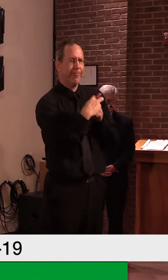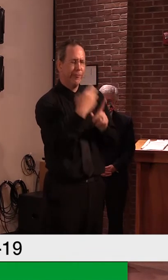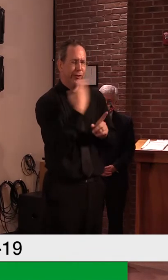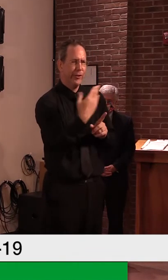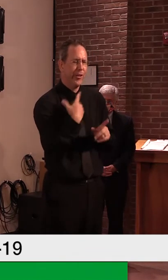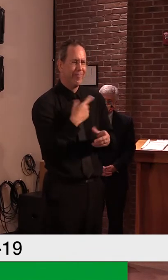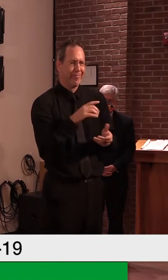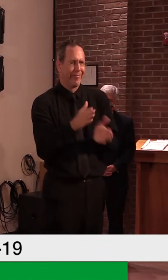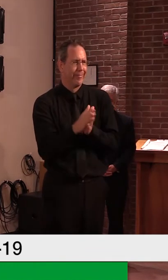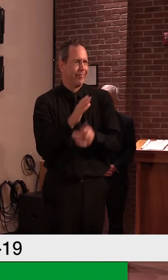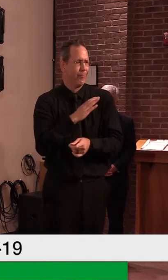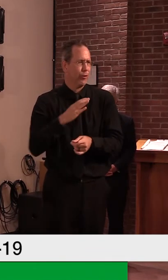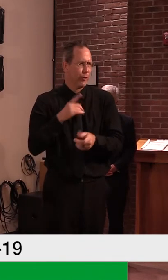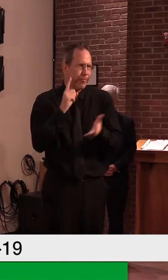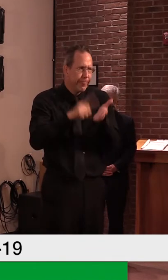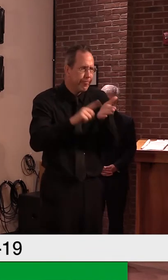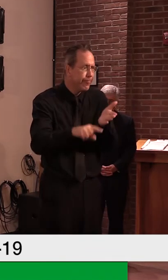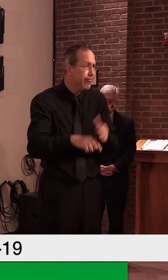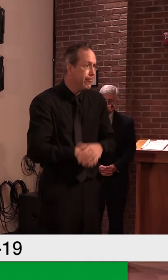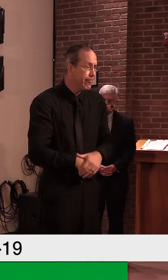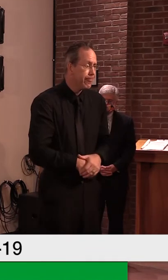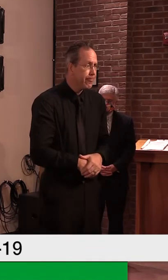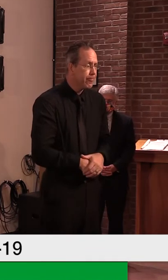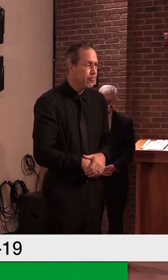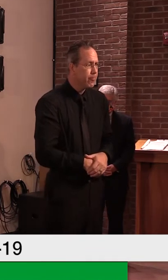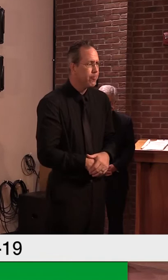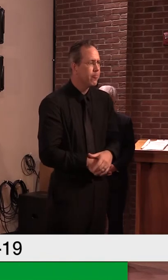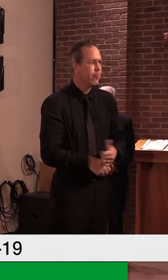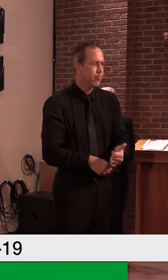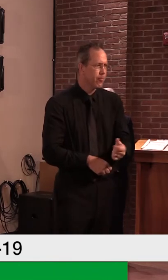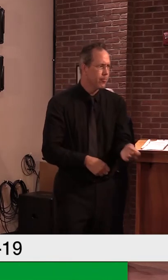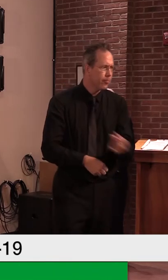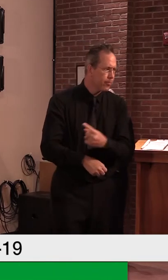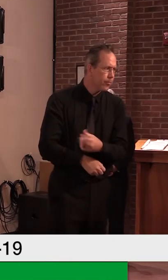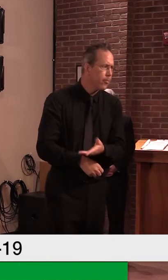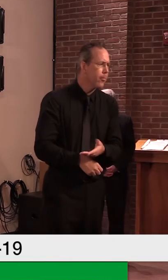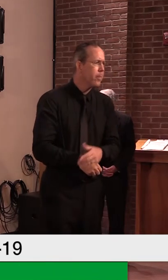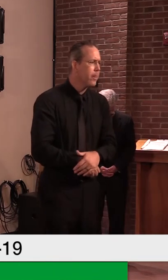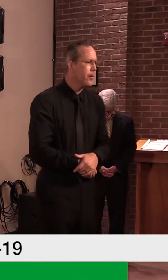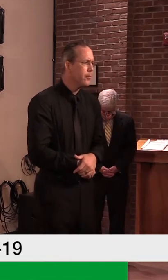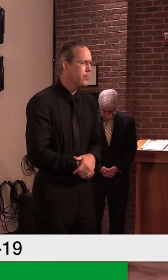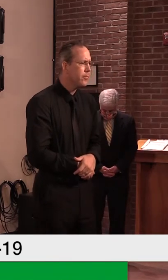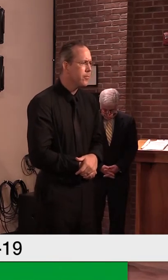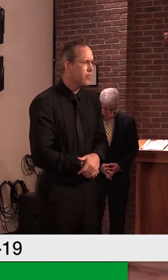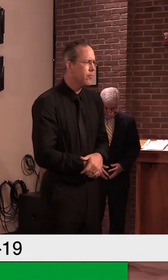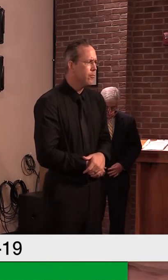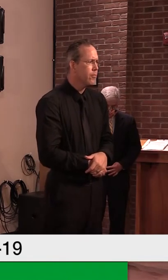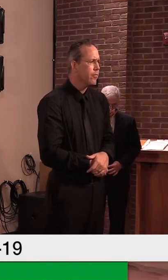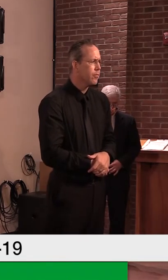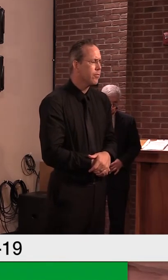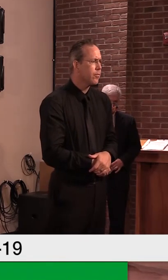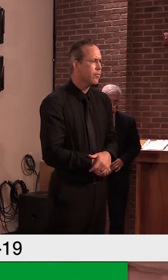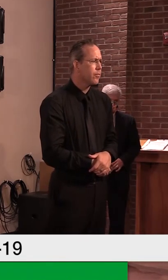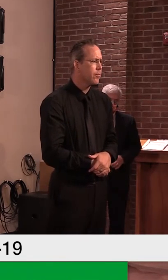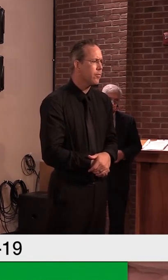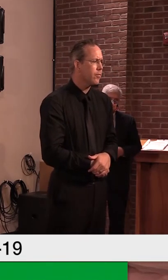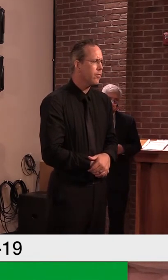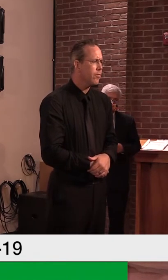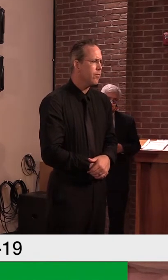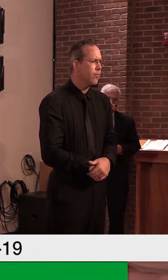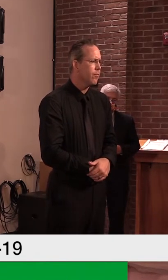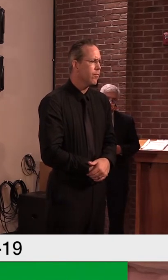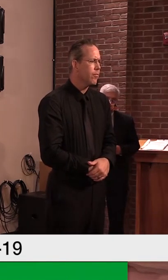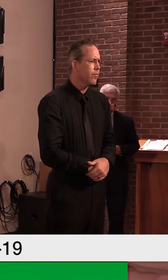Thank you. Uh, the Vermont Superintendent's Association told lawmakers last week about sharp fluctuations in enrollment,